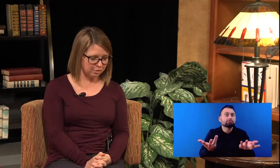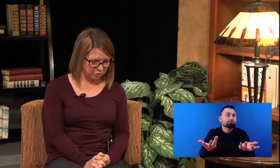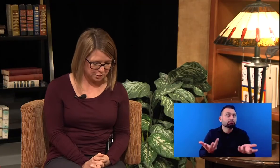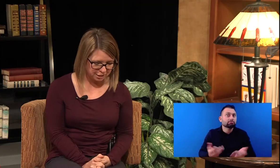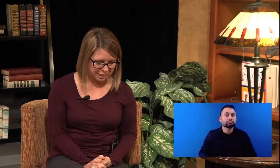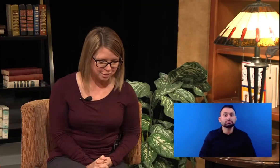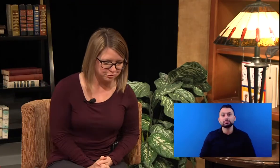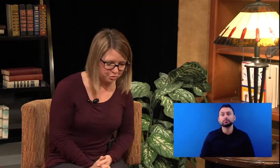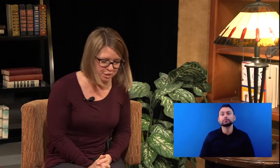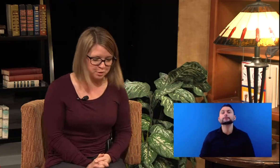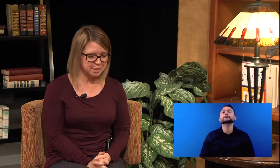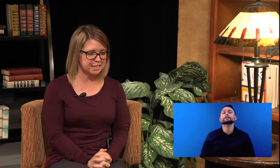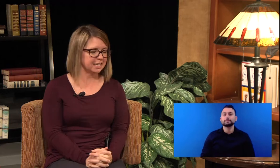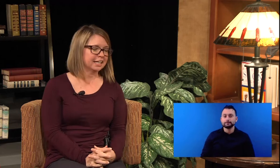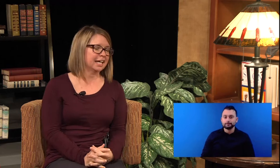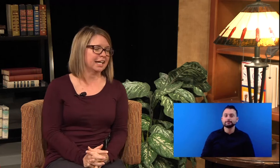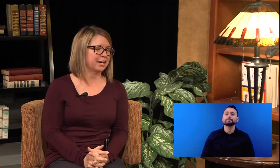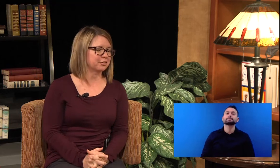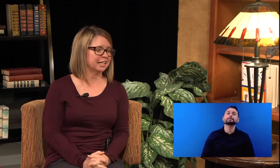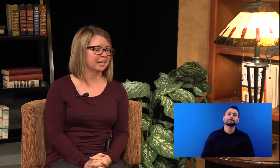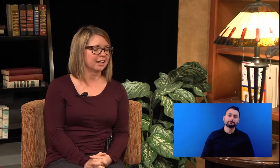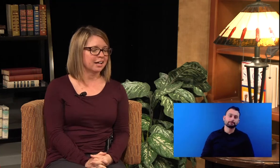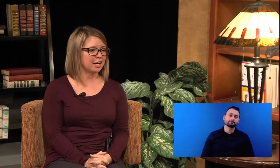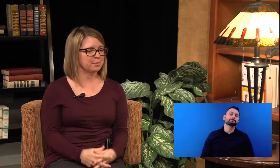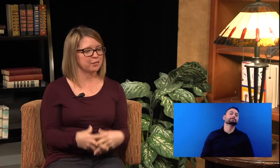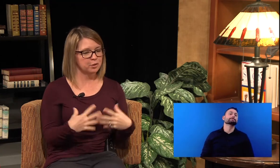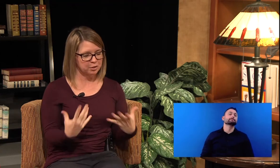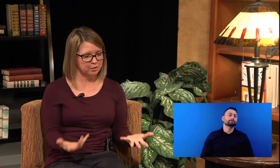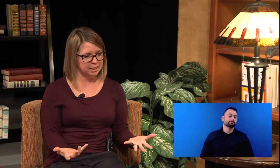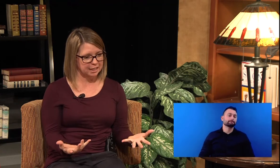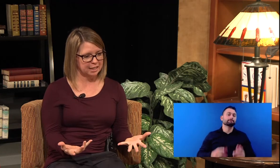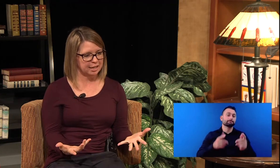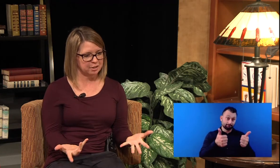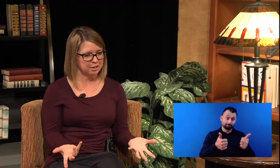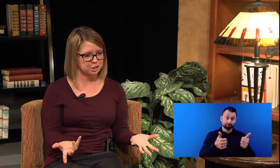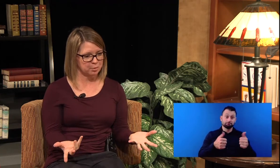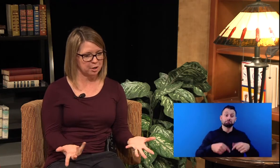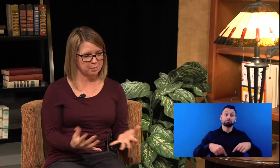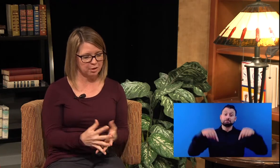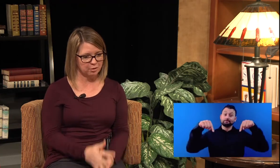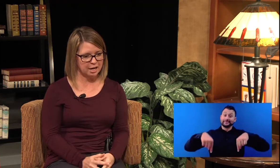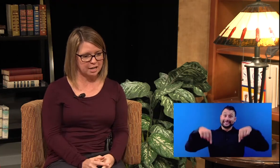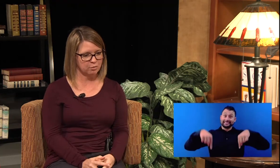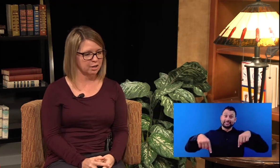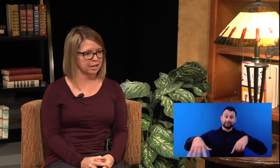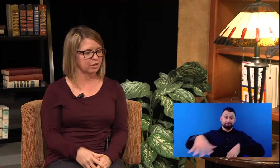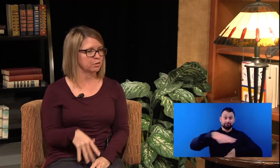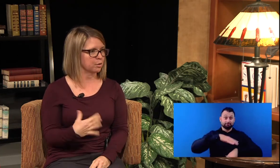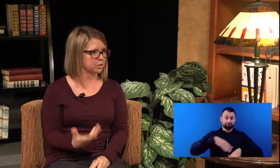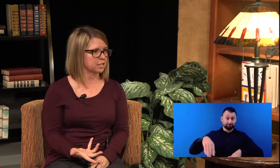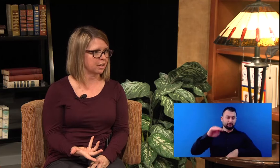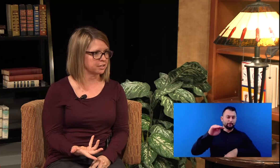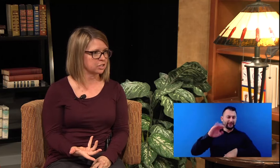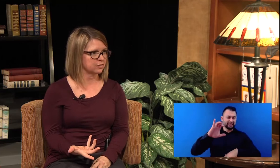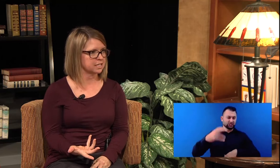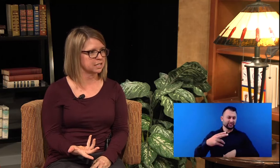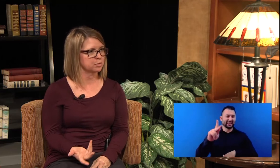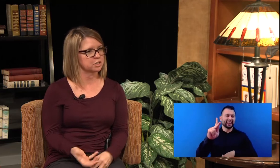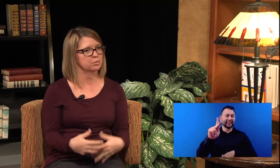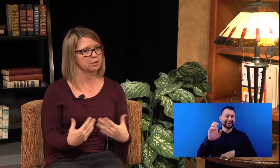there's a lot of resources in Kent County. Um, if you were to go to the Kent County Health Department where I work and go to our personal health services, which is where